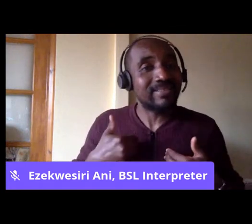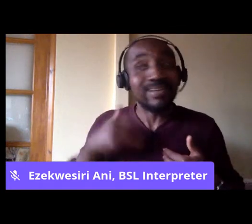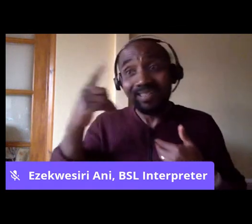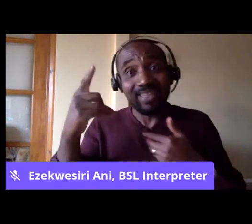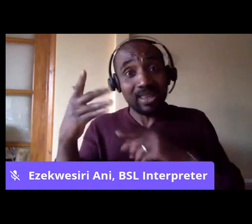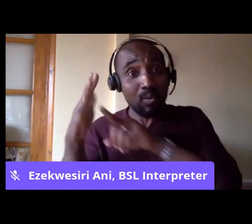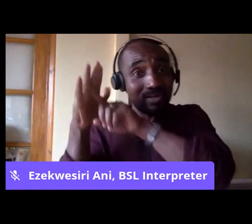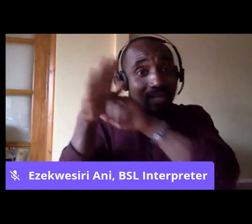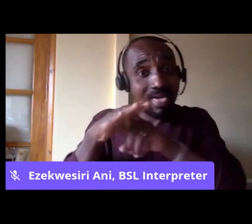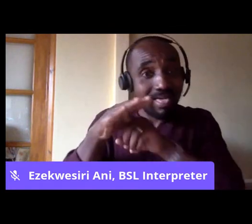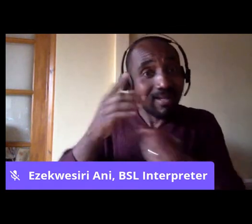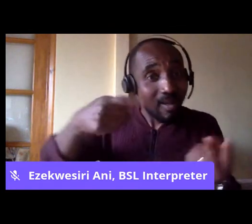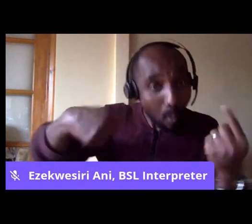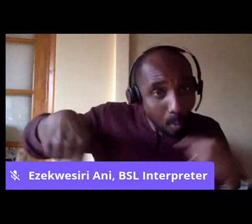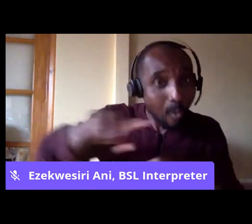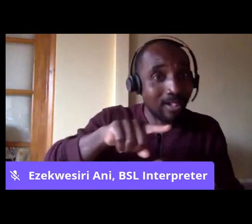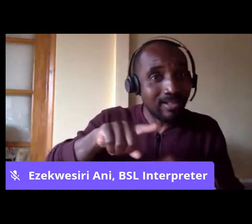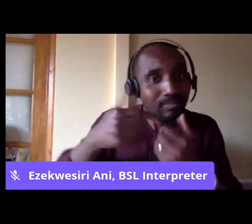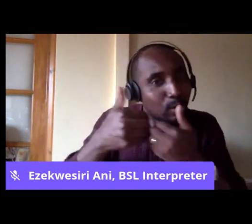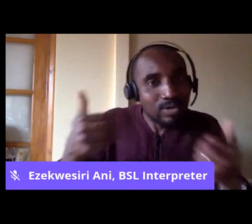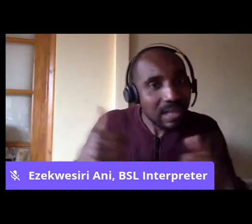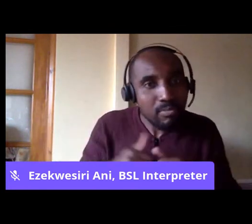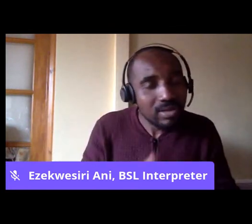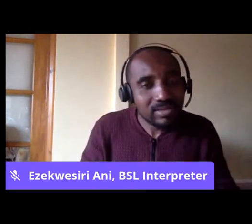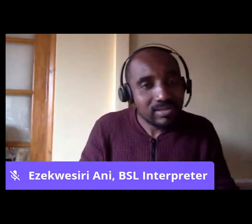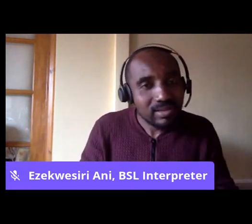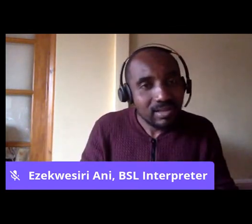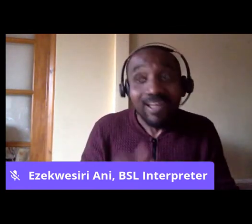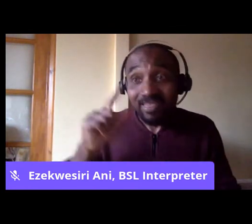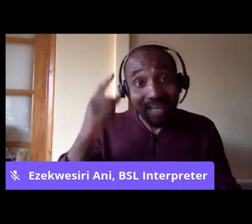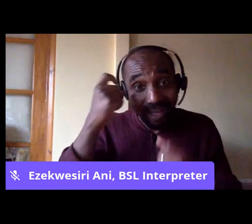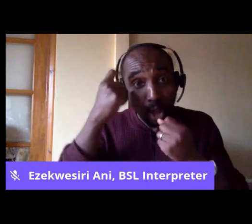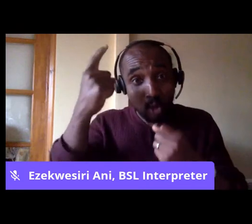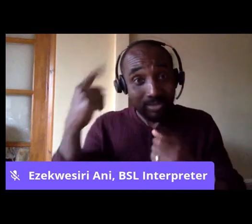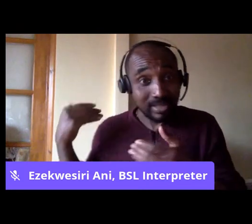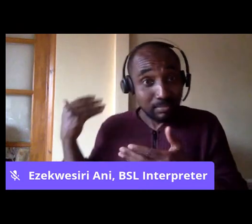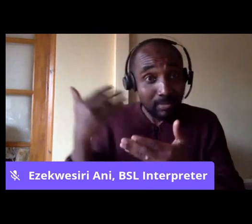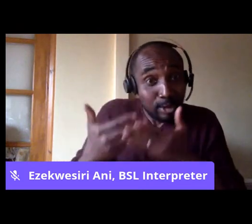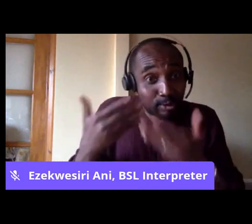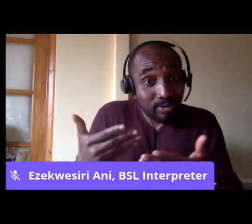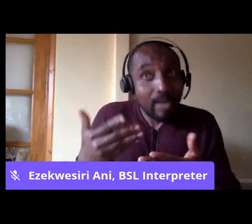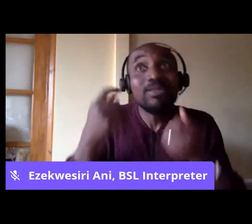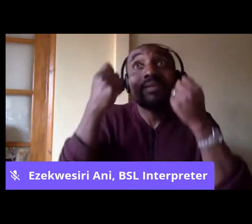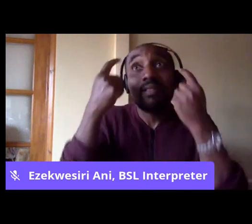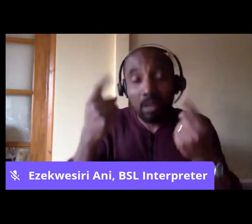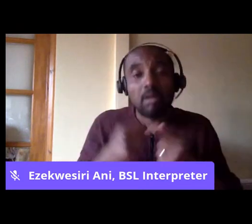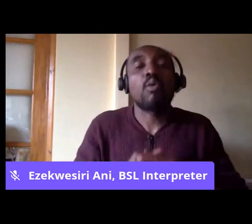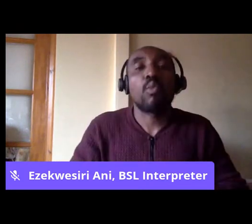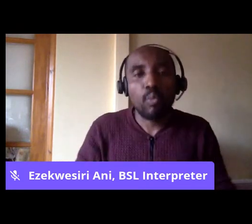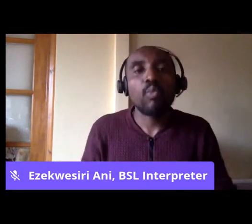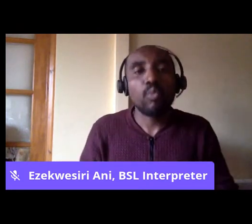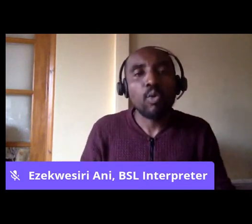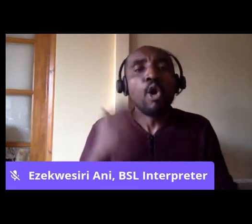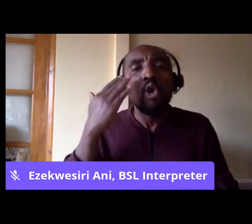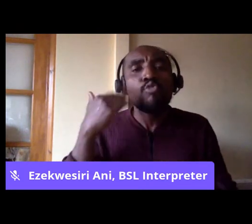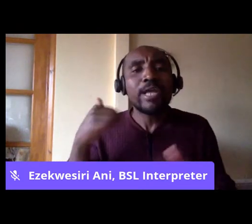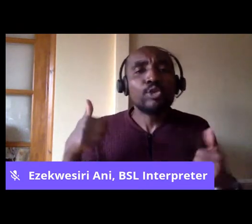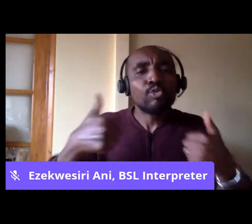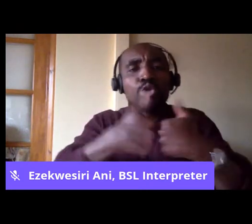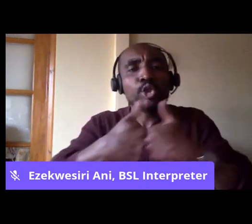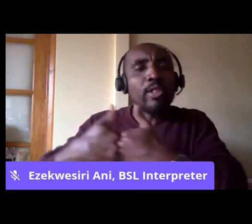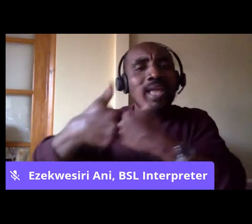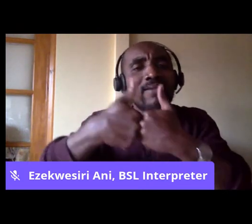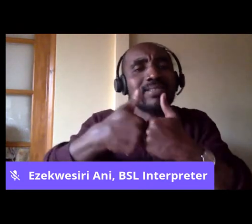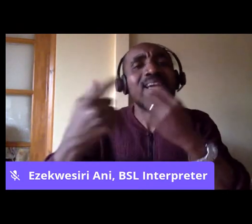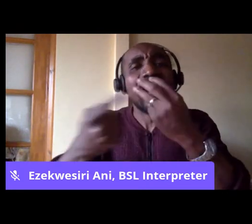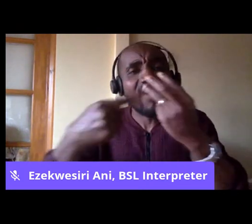also we have to take that concept and also understand that other kinds of forms of racial solidarity can be